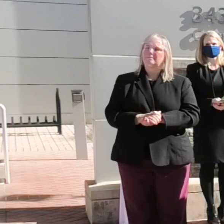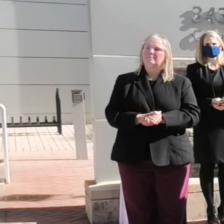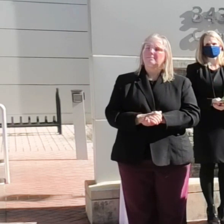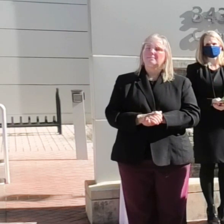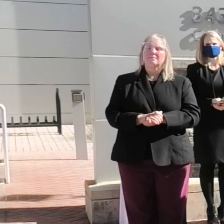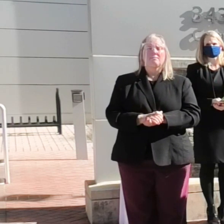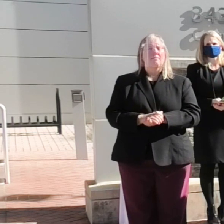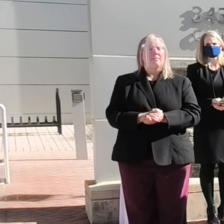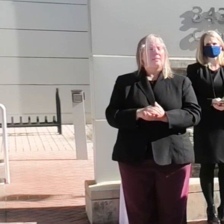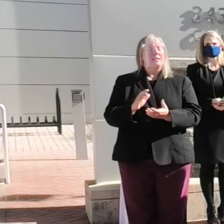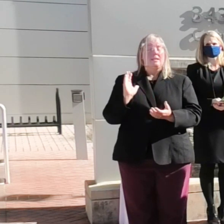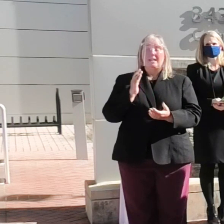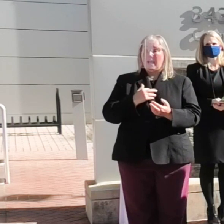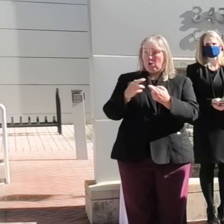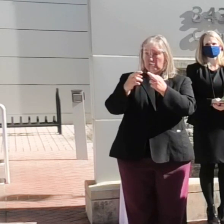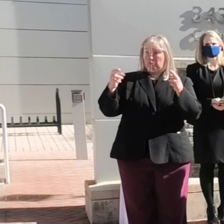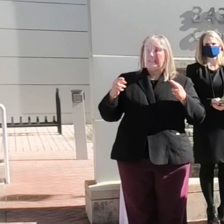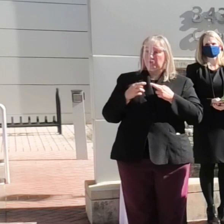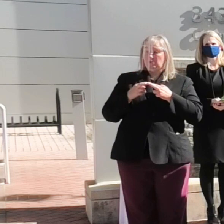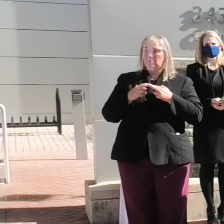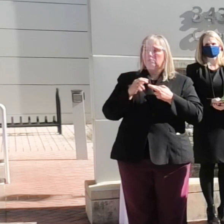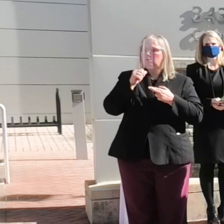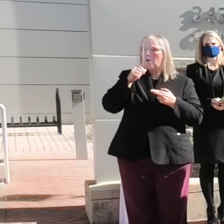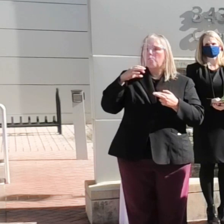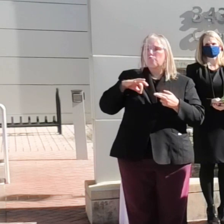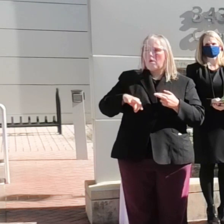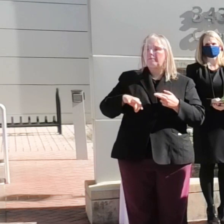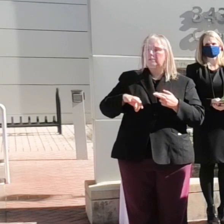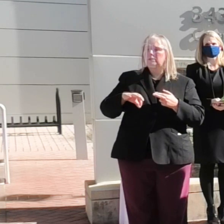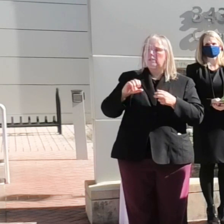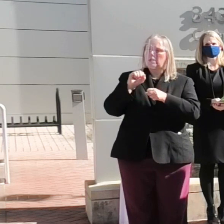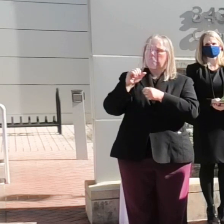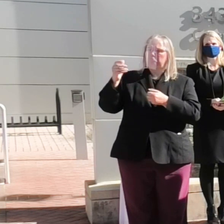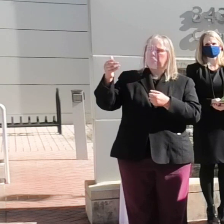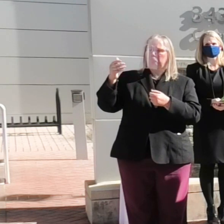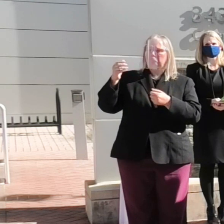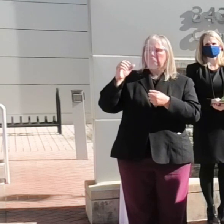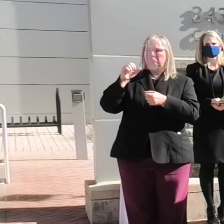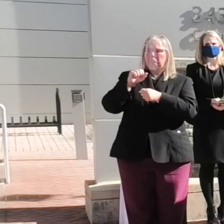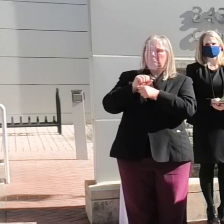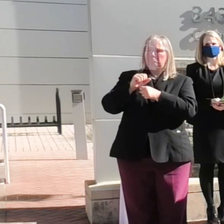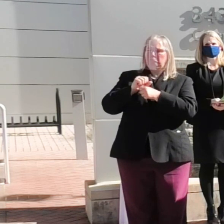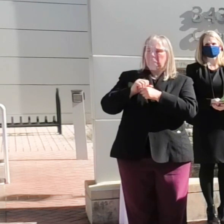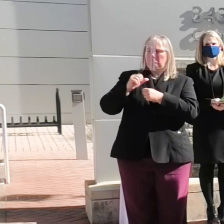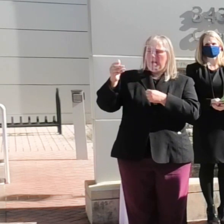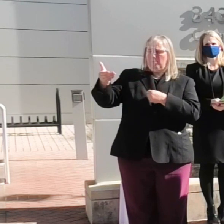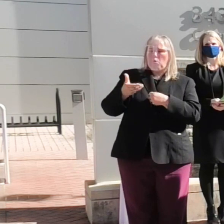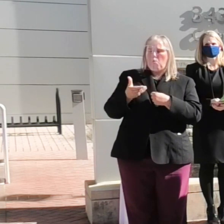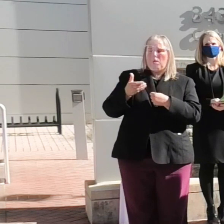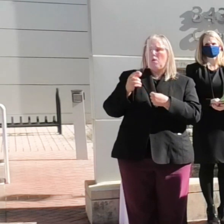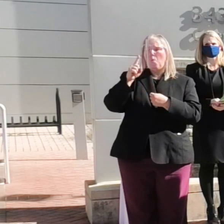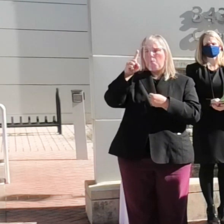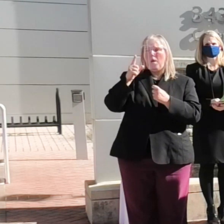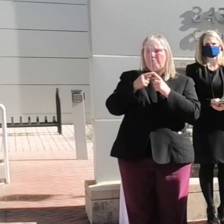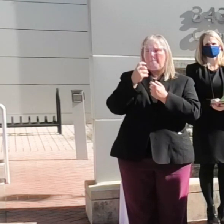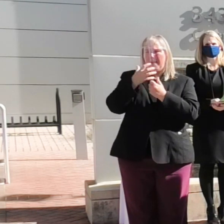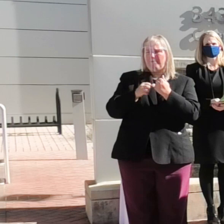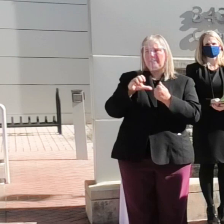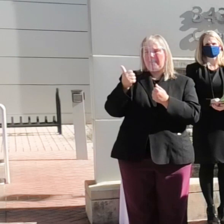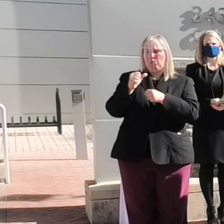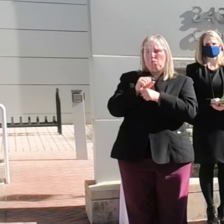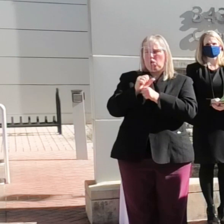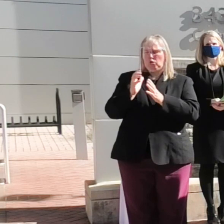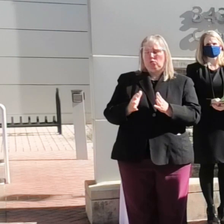In our region, nonprofits employ one of every ten workers. And nonprofit